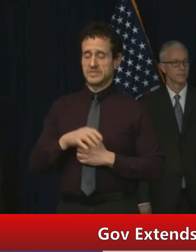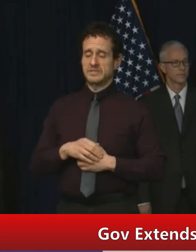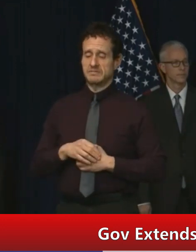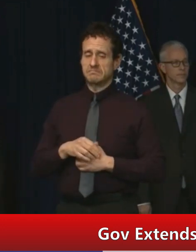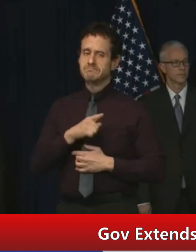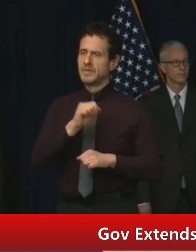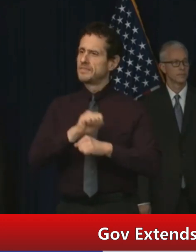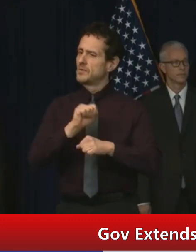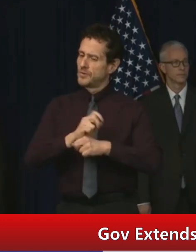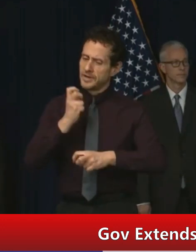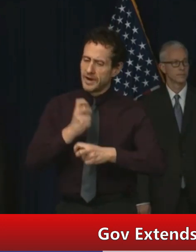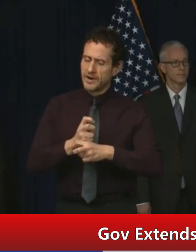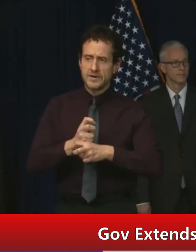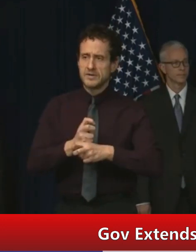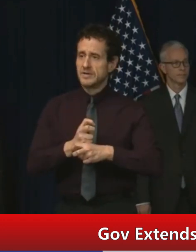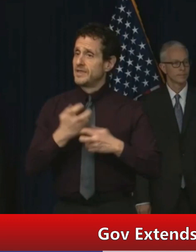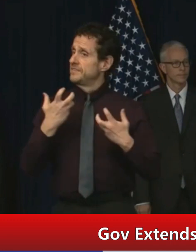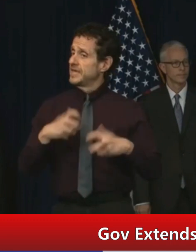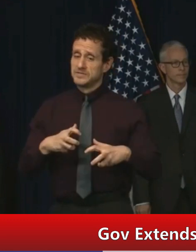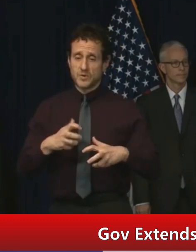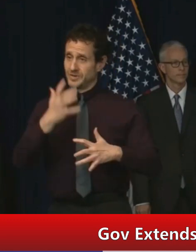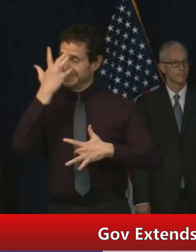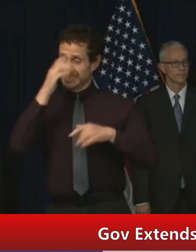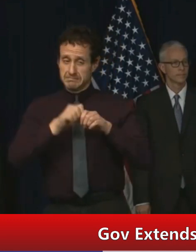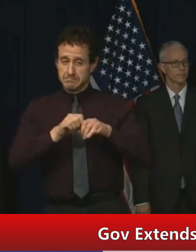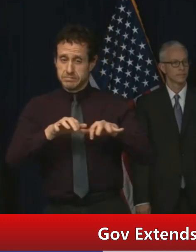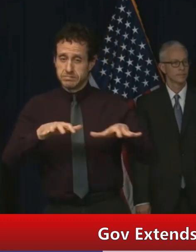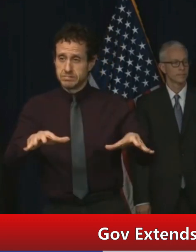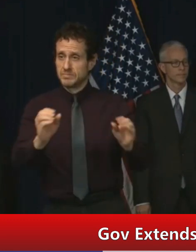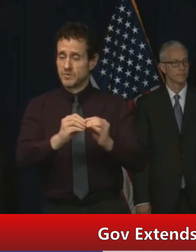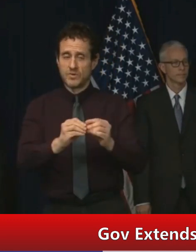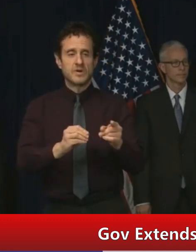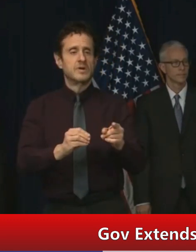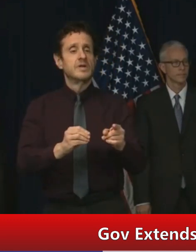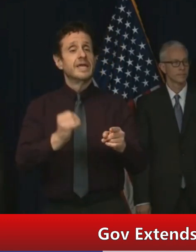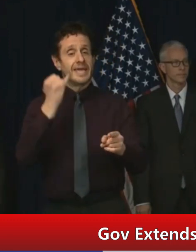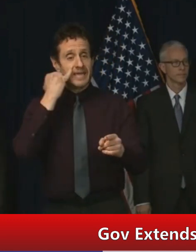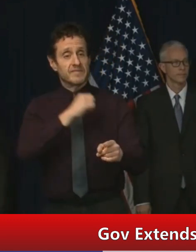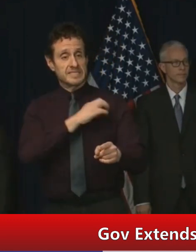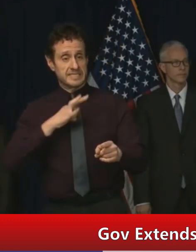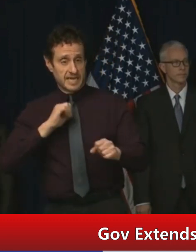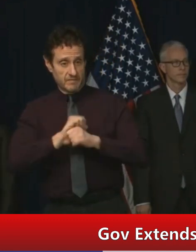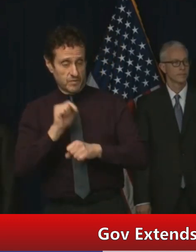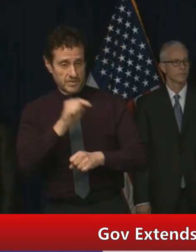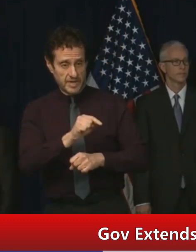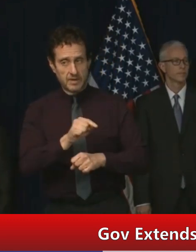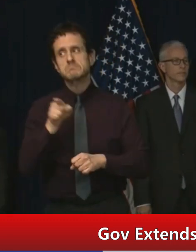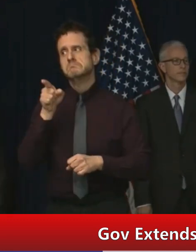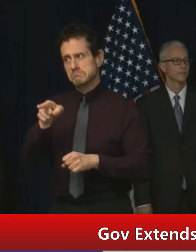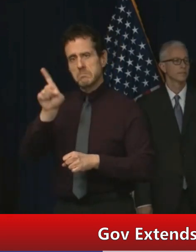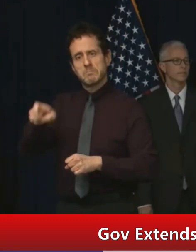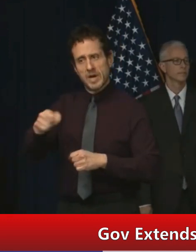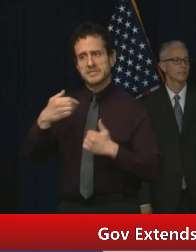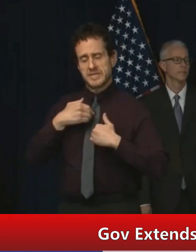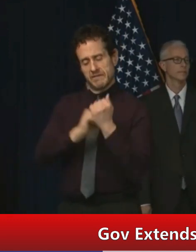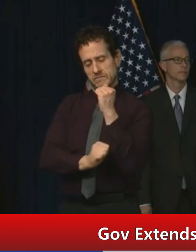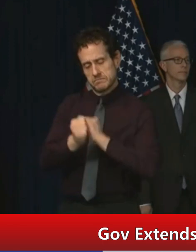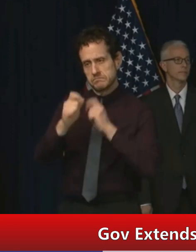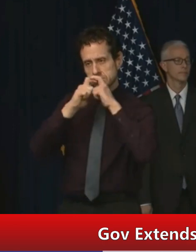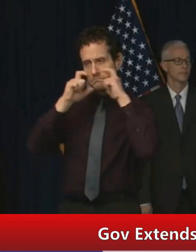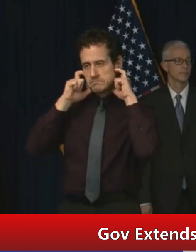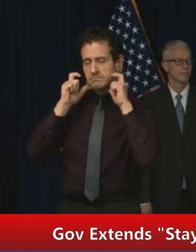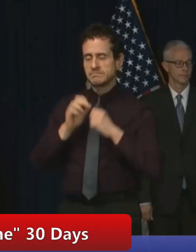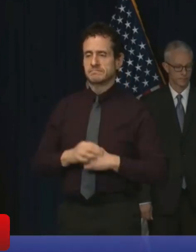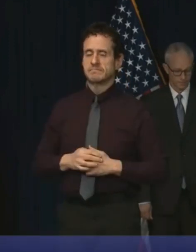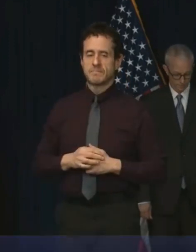to prevent further spread by requiring all staff on duty to wear personal protective equipment and by opening